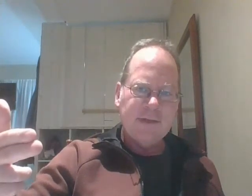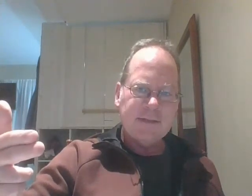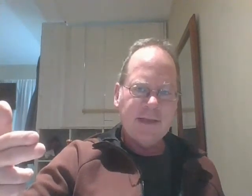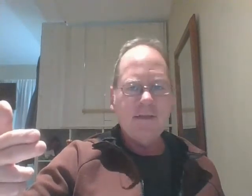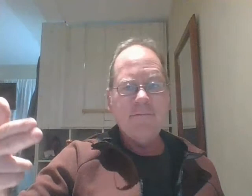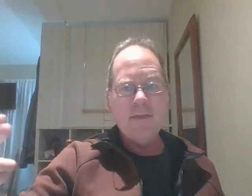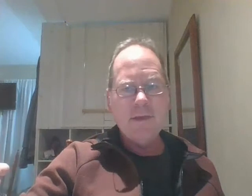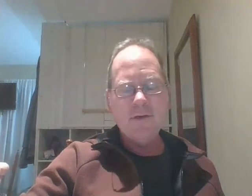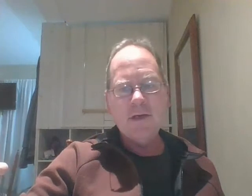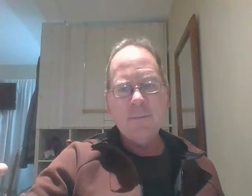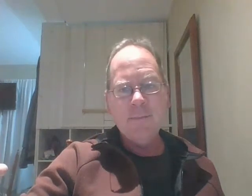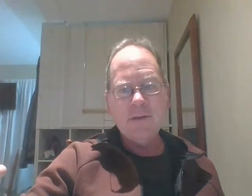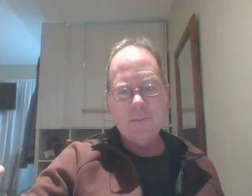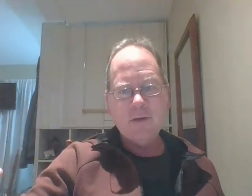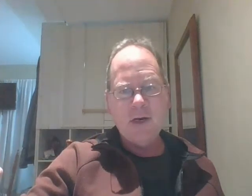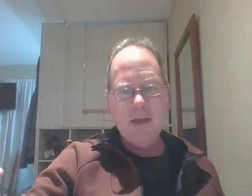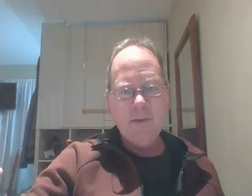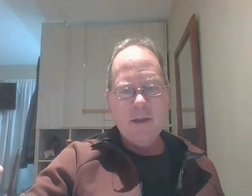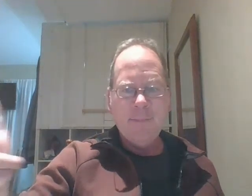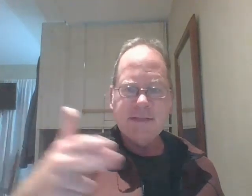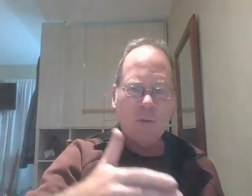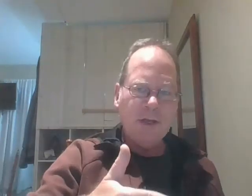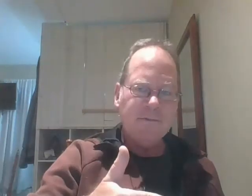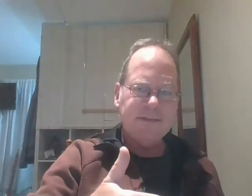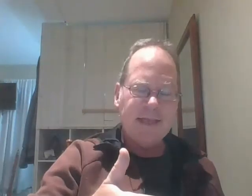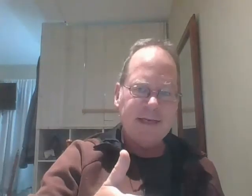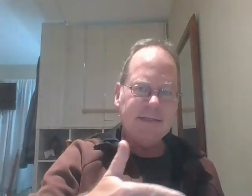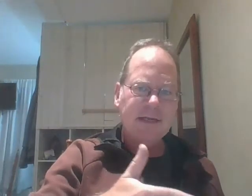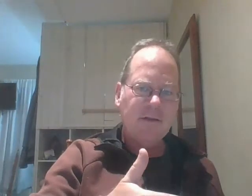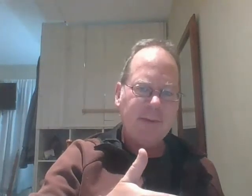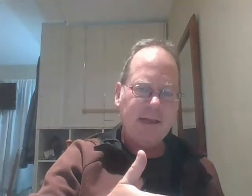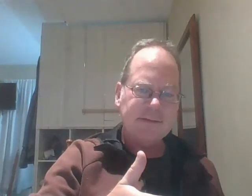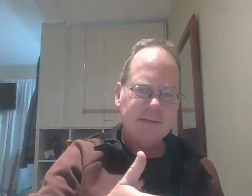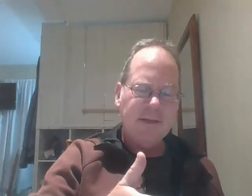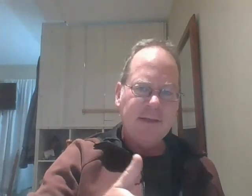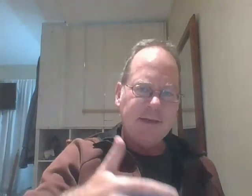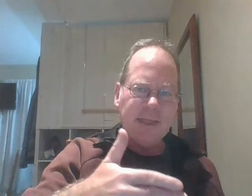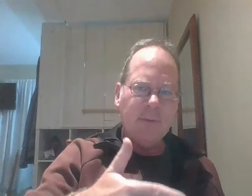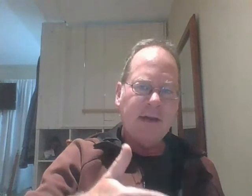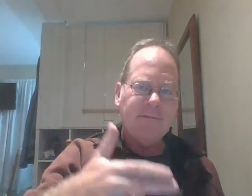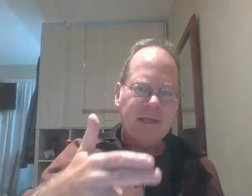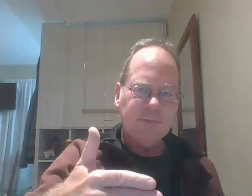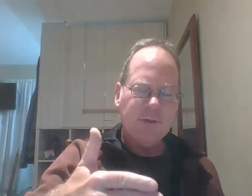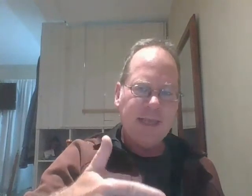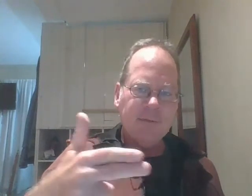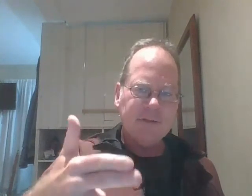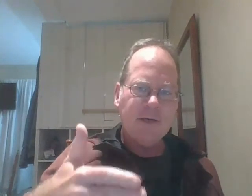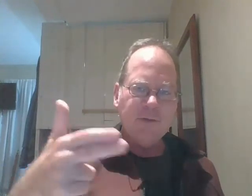like if they think you're going to commit a crime based on what you've said and done in the past now keep in mind facebook amazon youtube